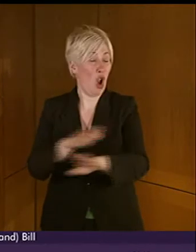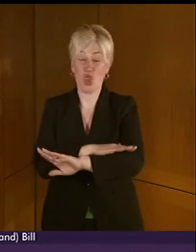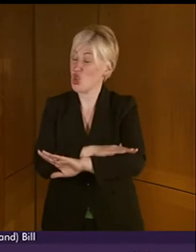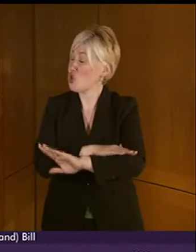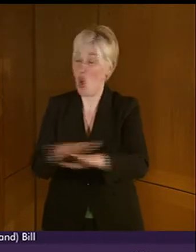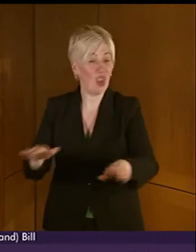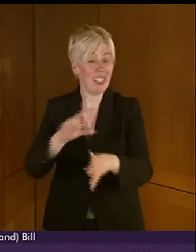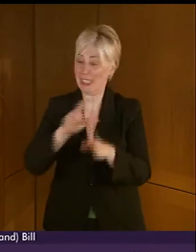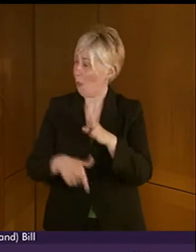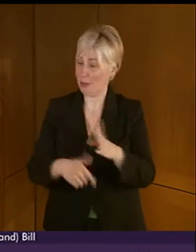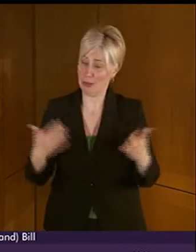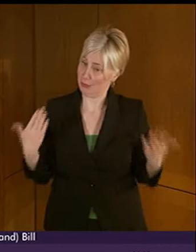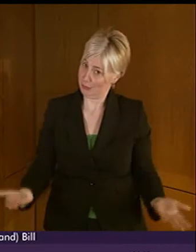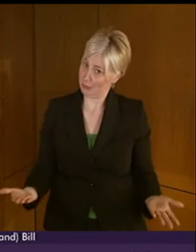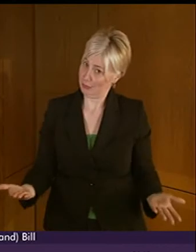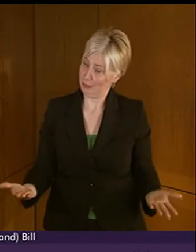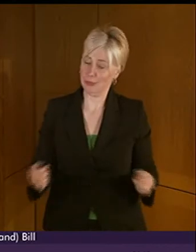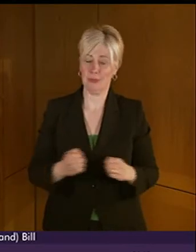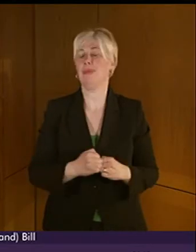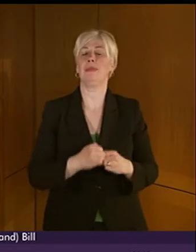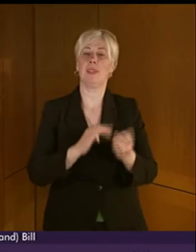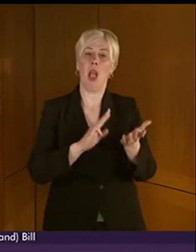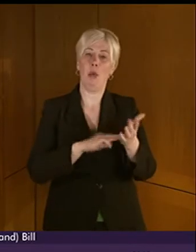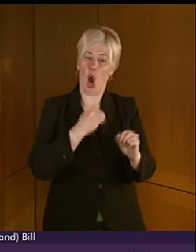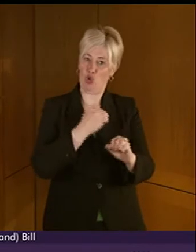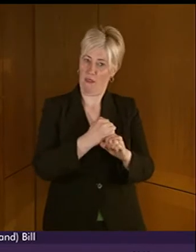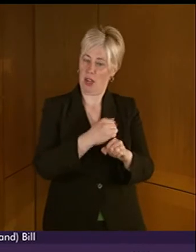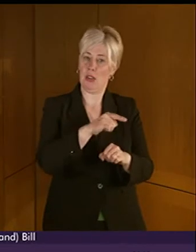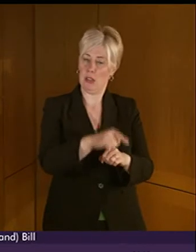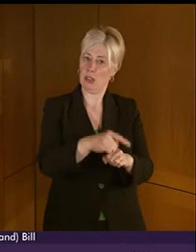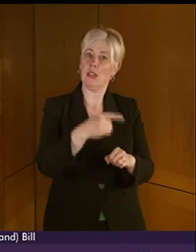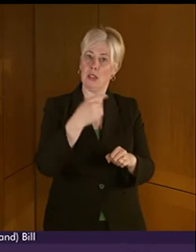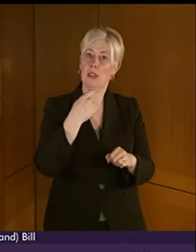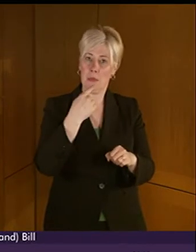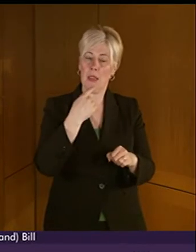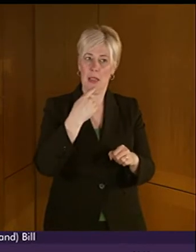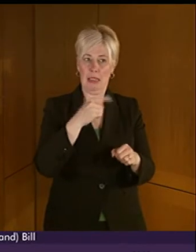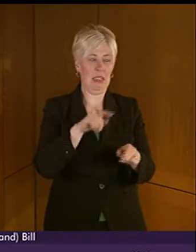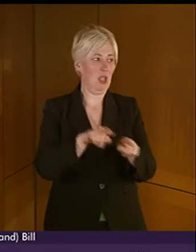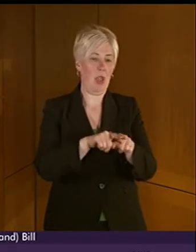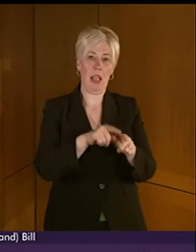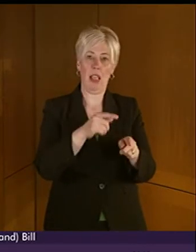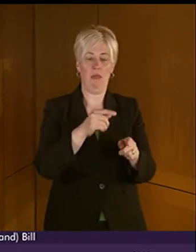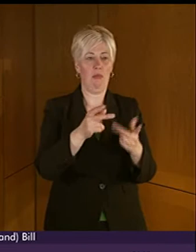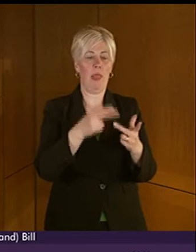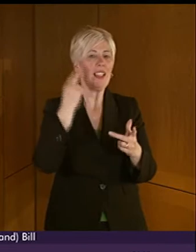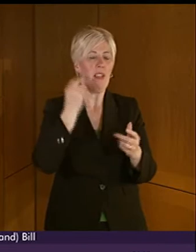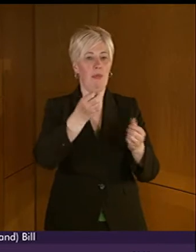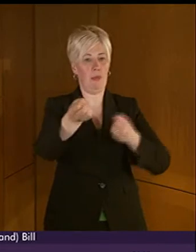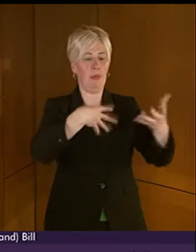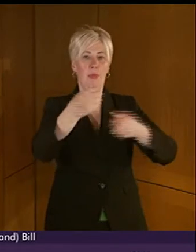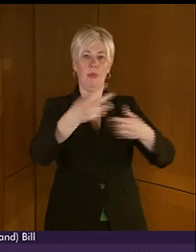Mr Griffin highlighted that many supporters and BSL users focused on the need for increased recognition